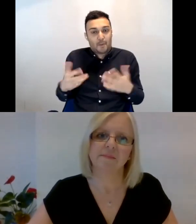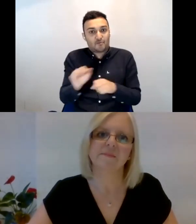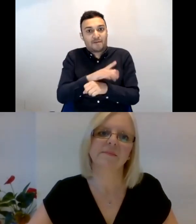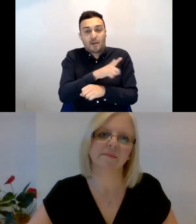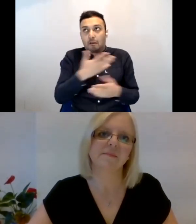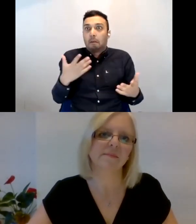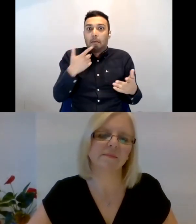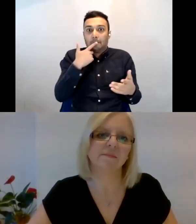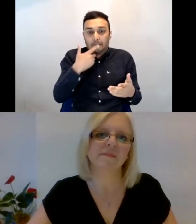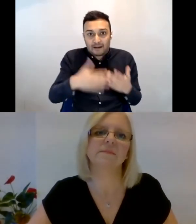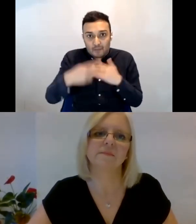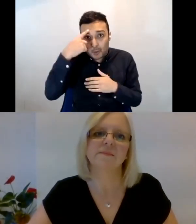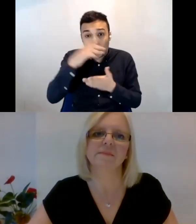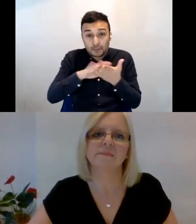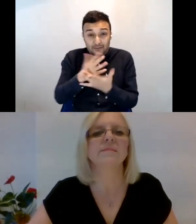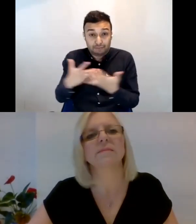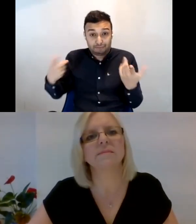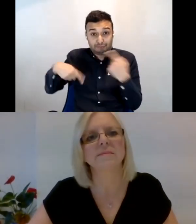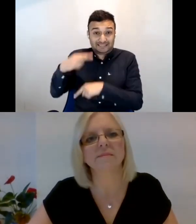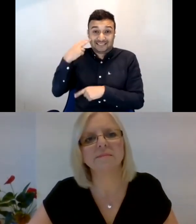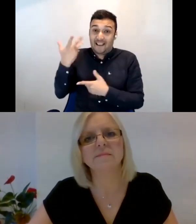struggle, um, for a lot of people that are deaf.